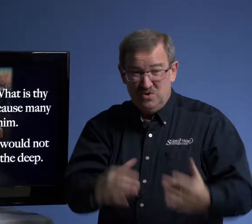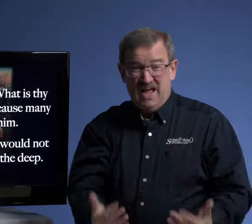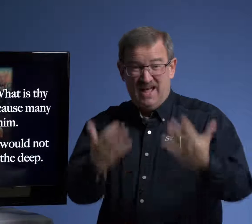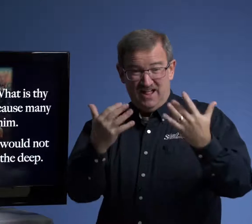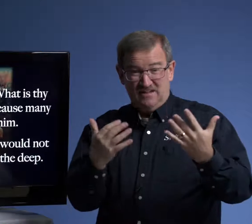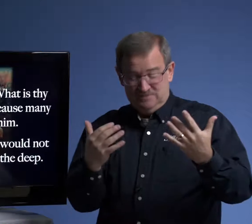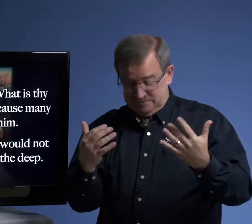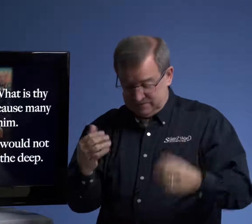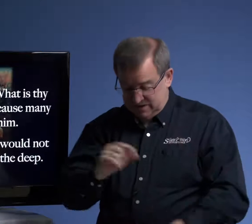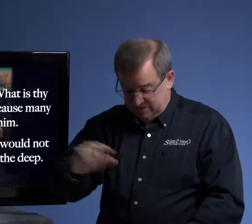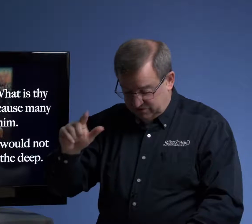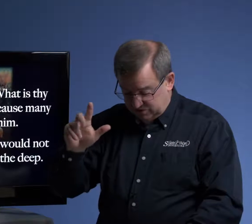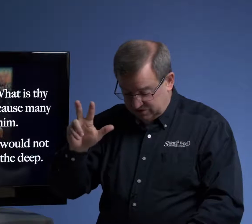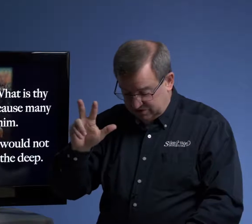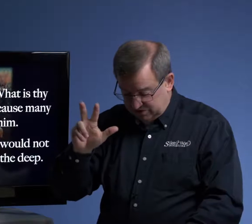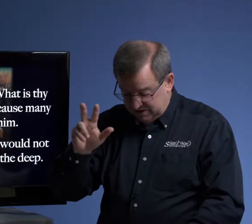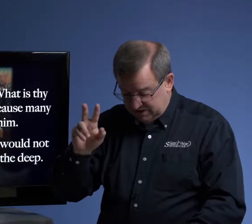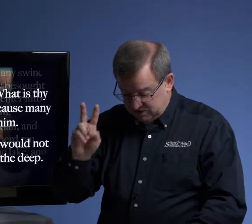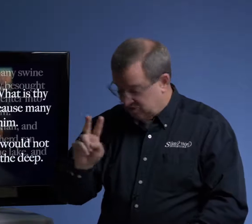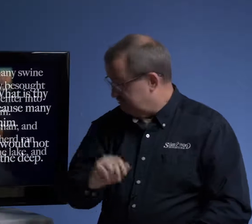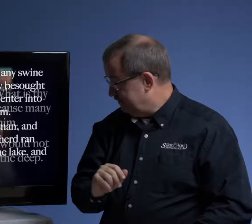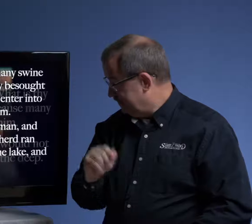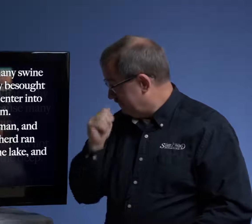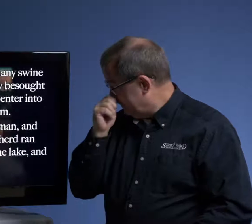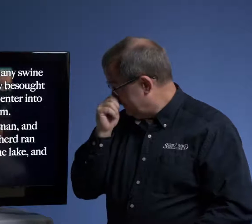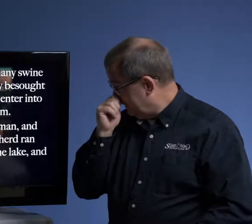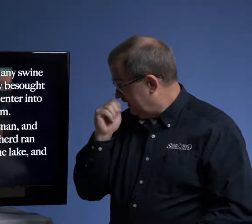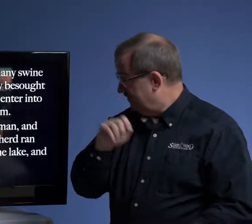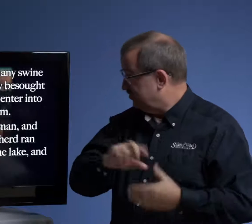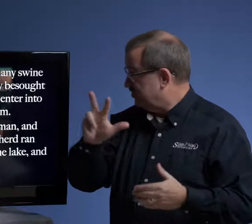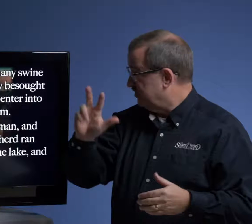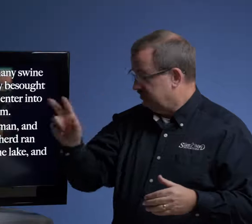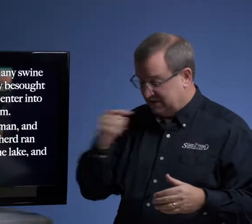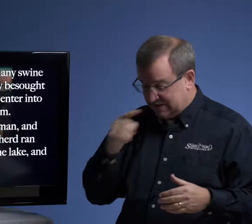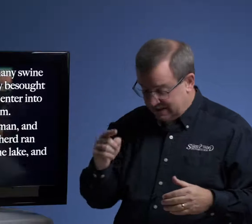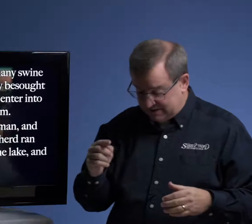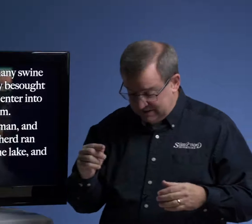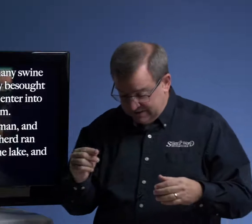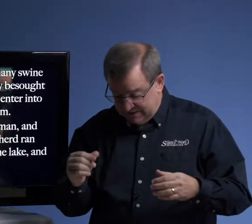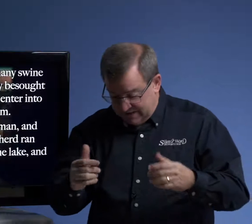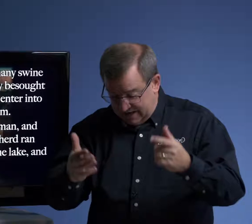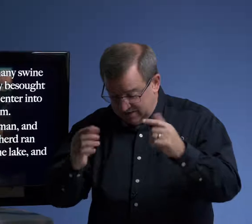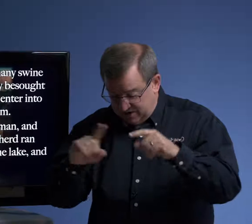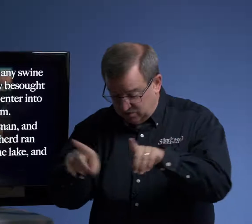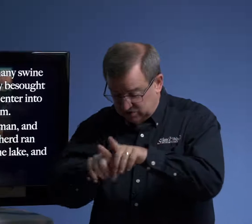hell. Verse 32 and verse 33, it says, and there was